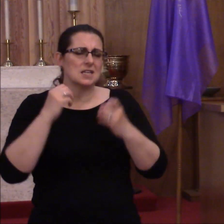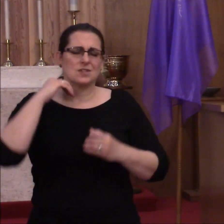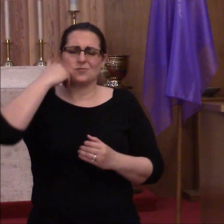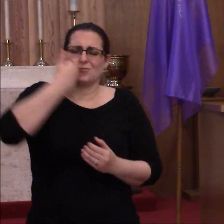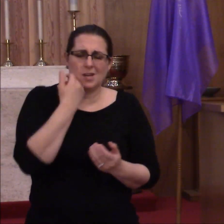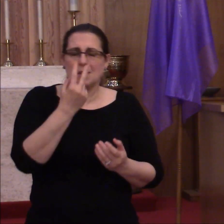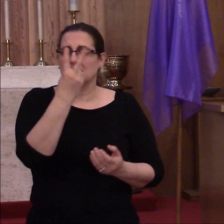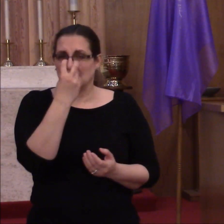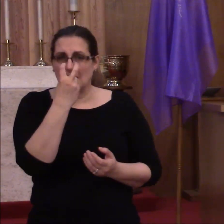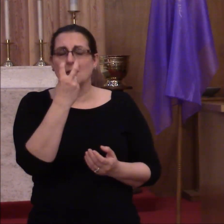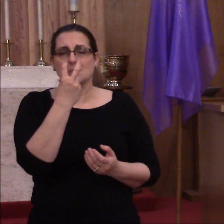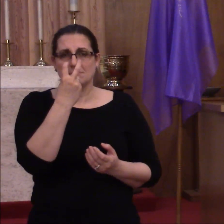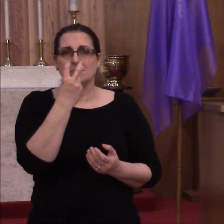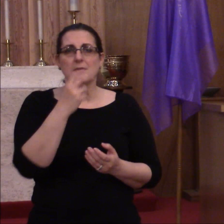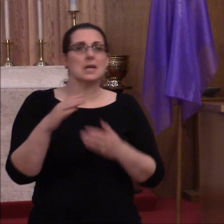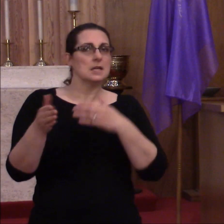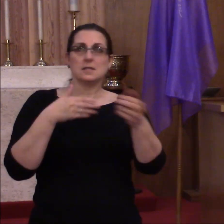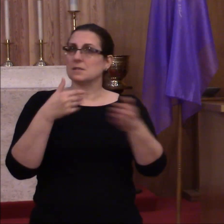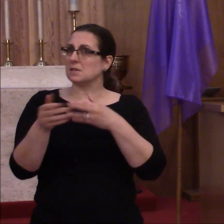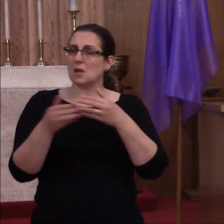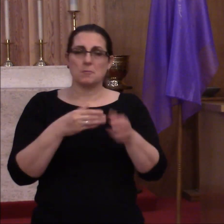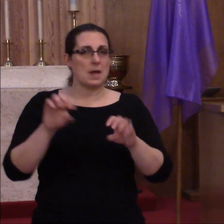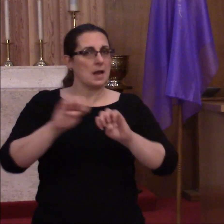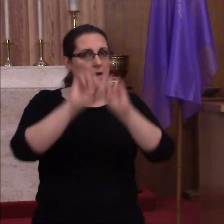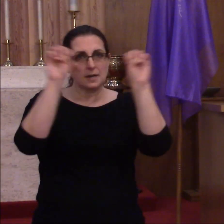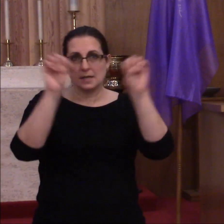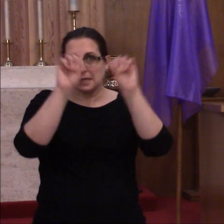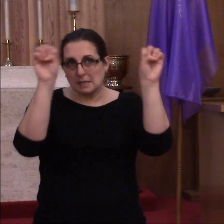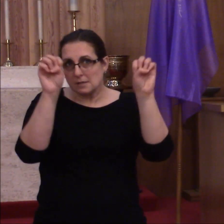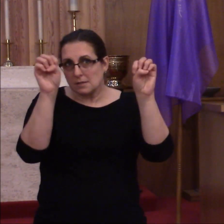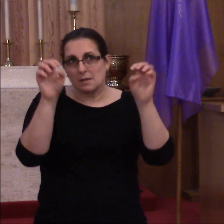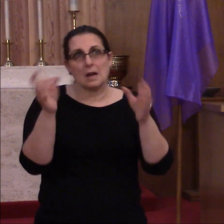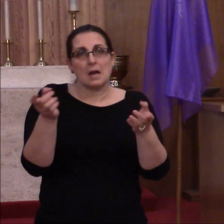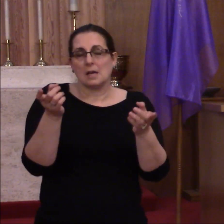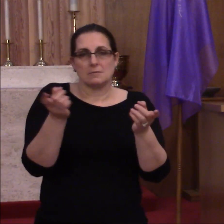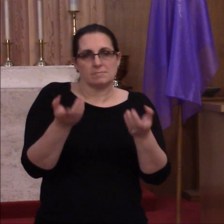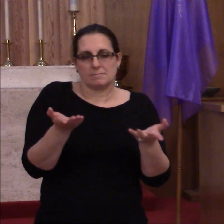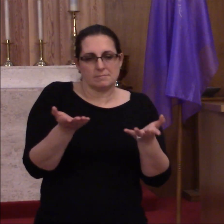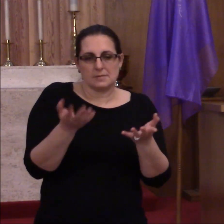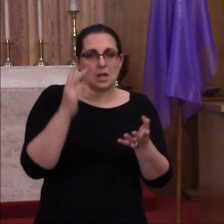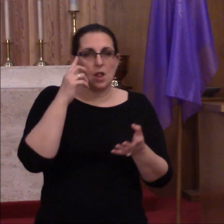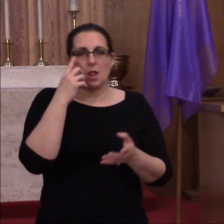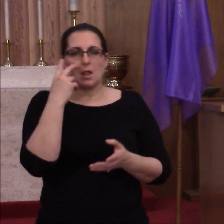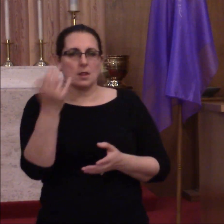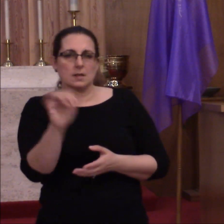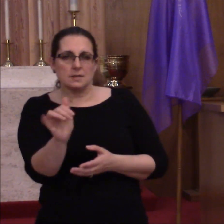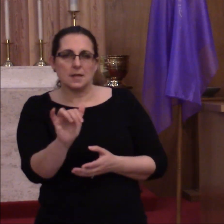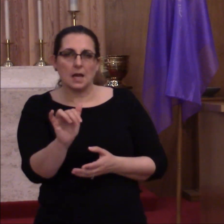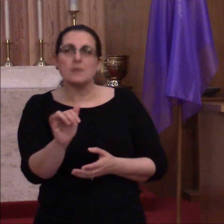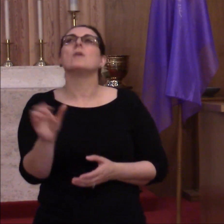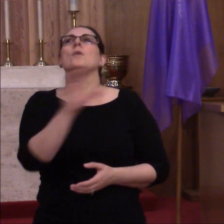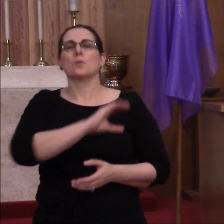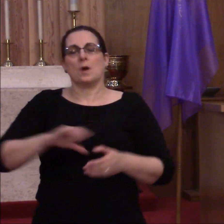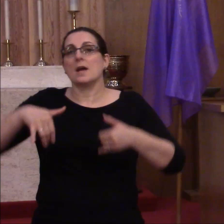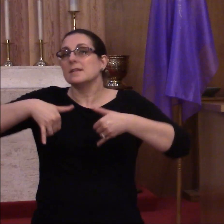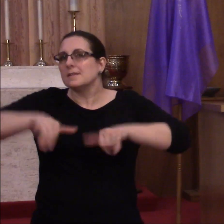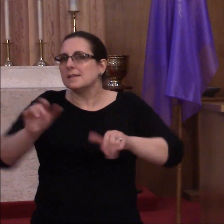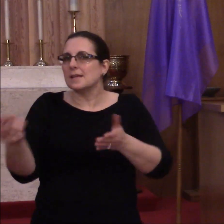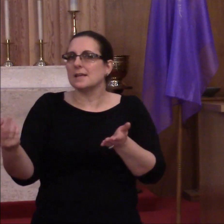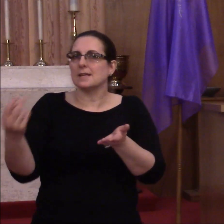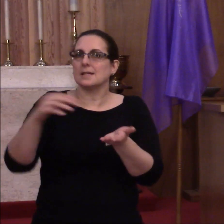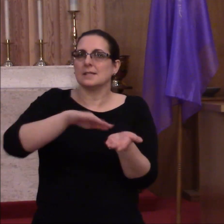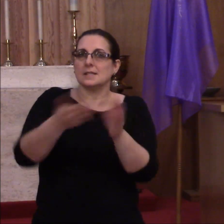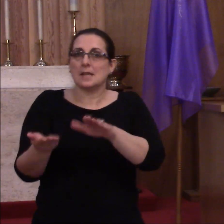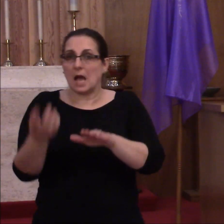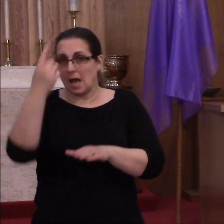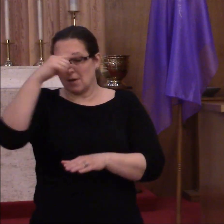We rejoice that no matter what Easter looks like this year, it doesn't change the fact that Christ died on the cross for all